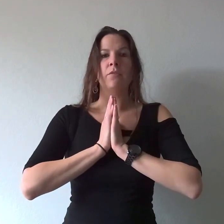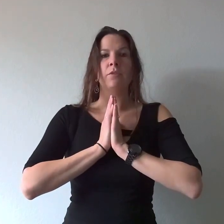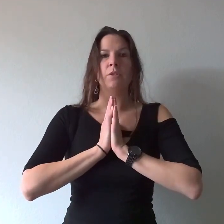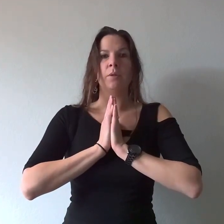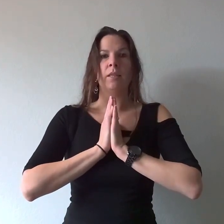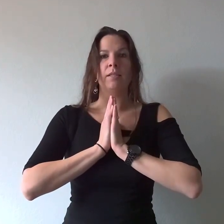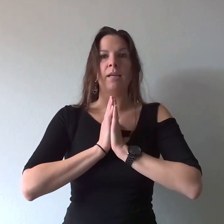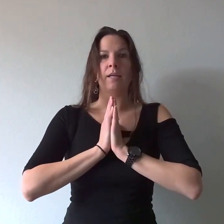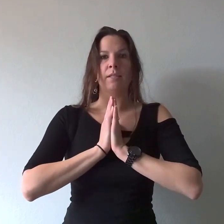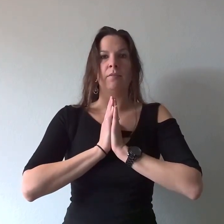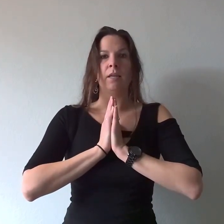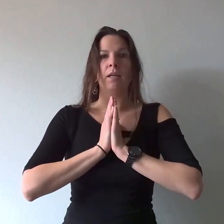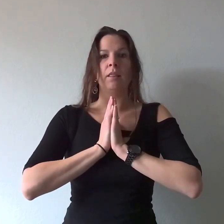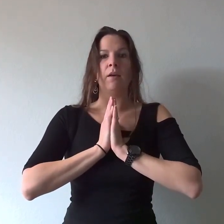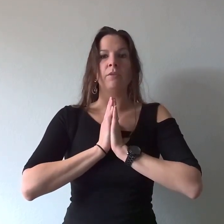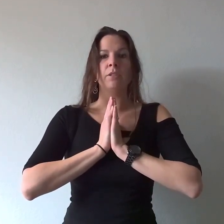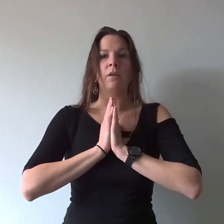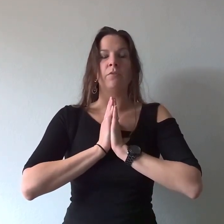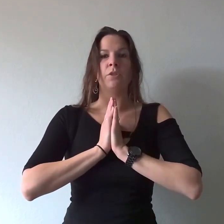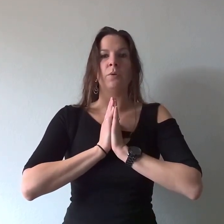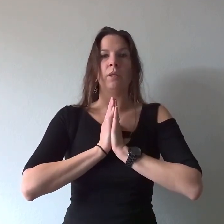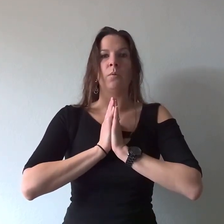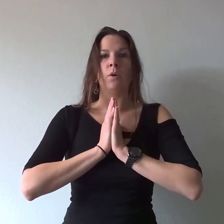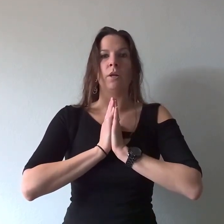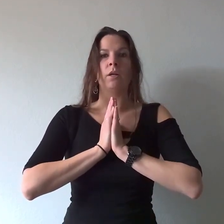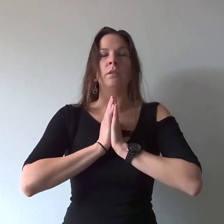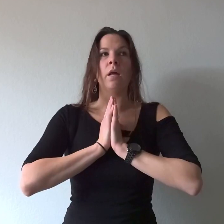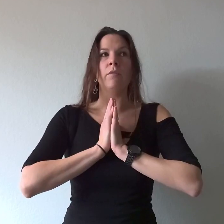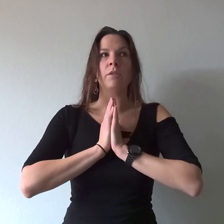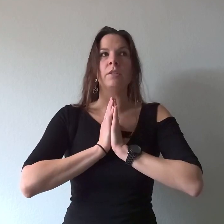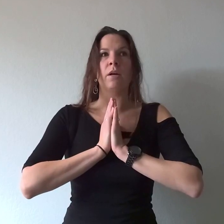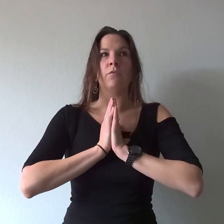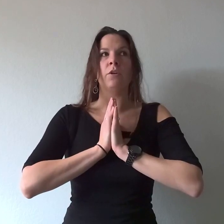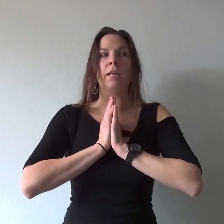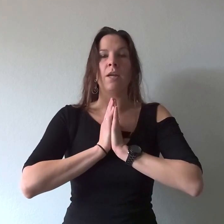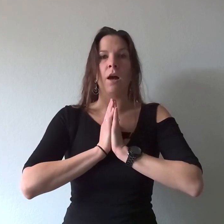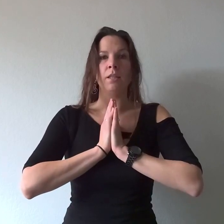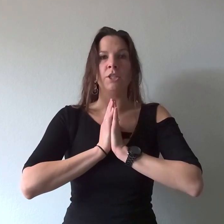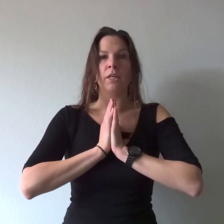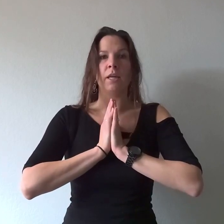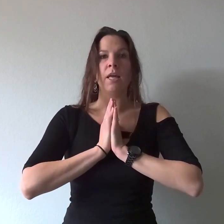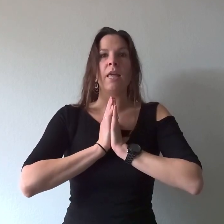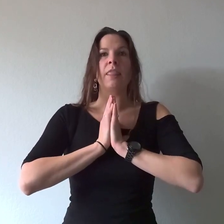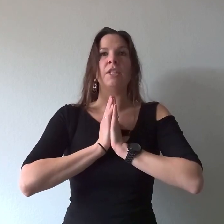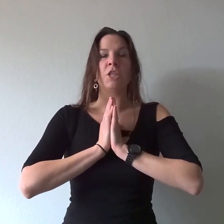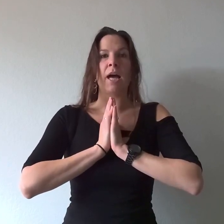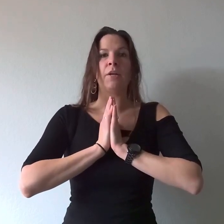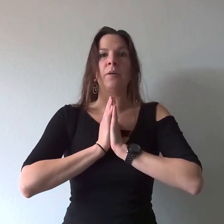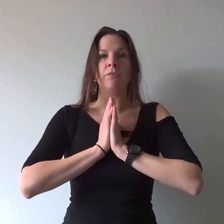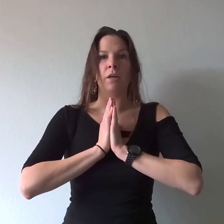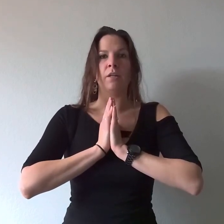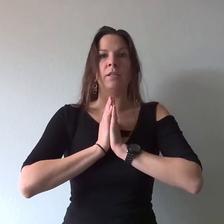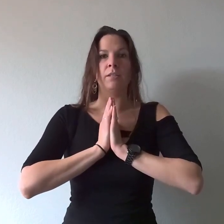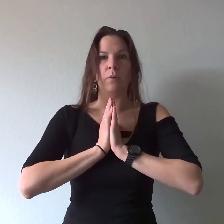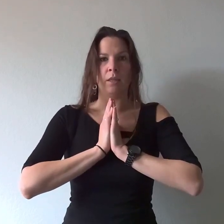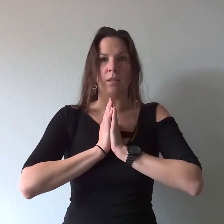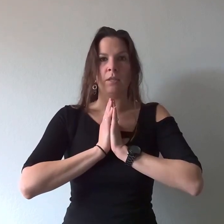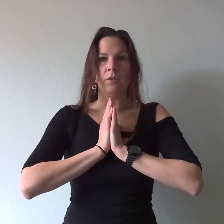for doing this activity love yourself for love yourself for acknowledging the shadow of darkness within you